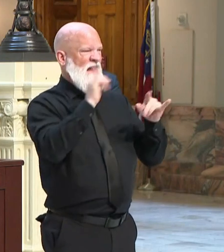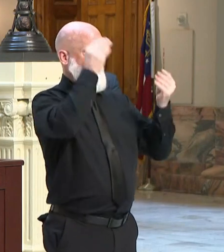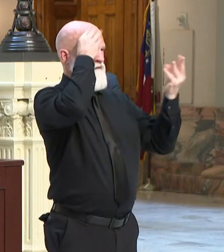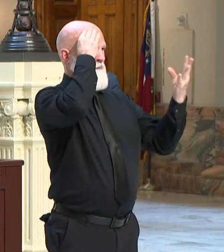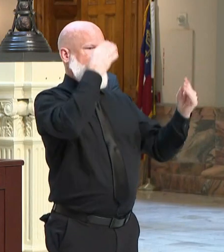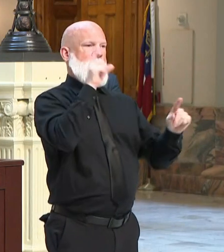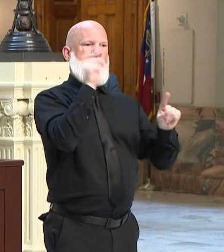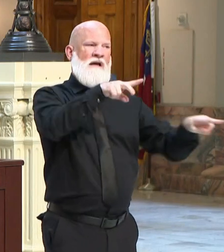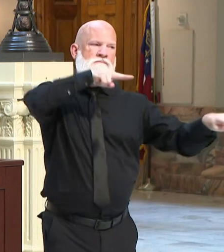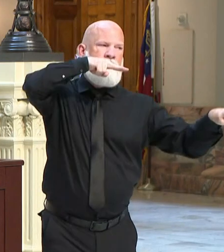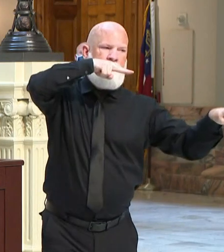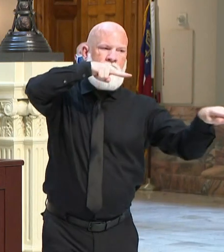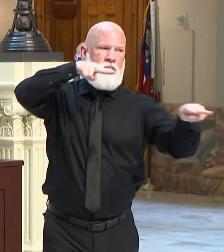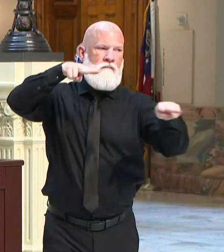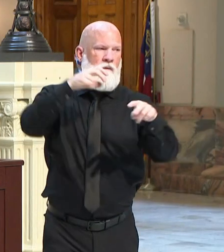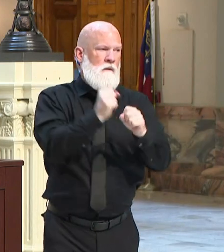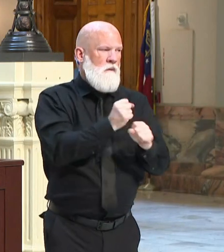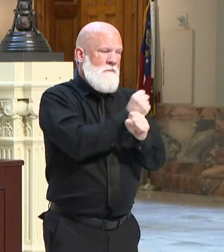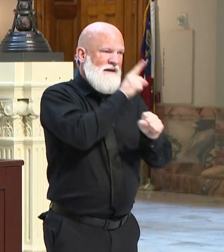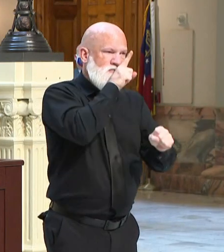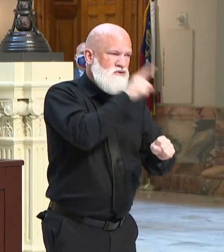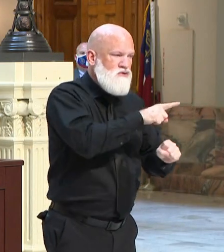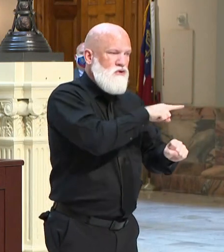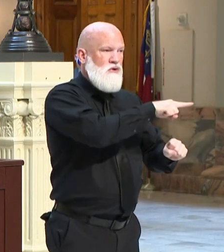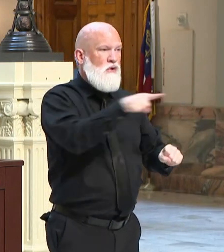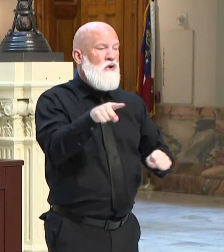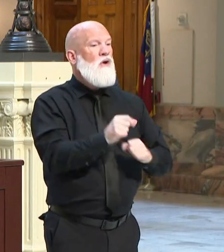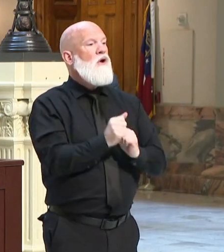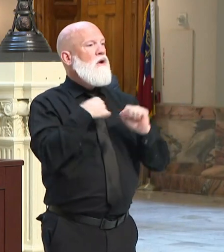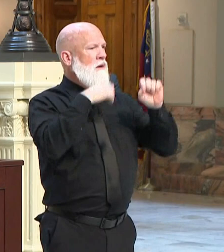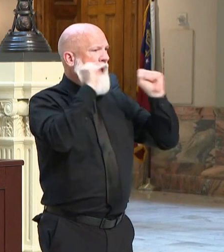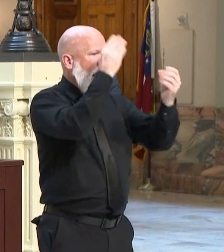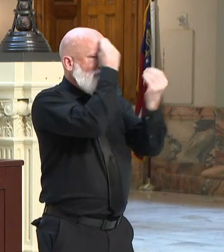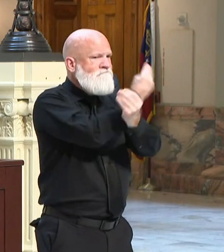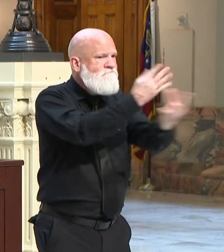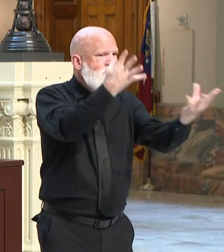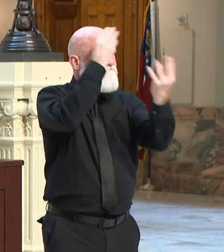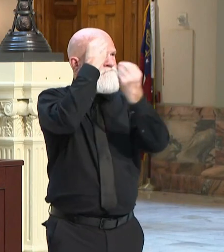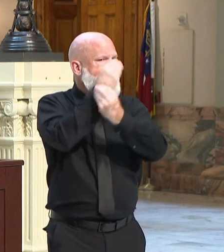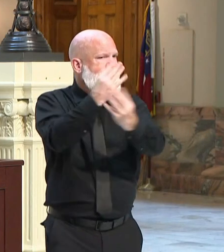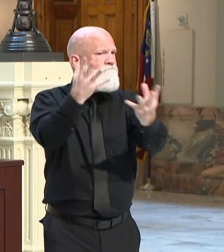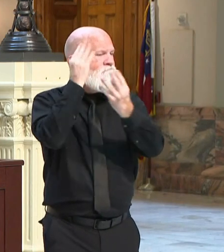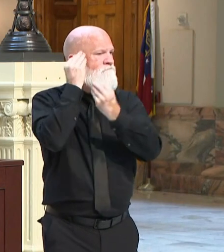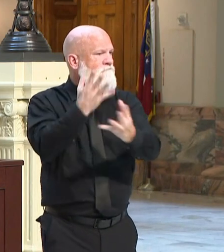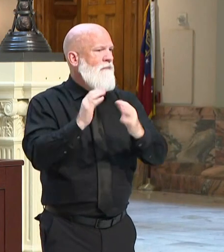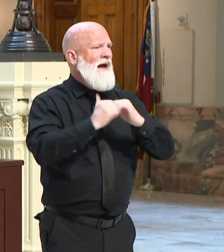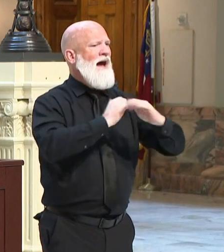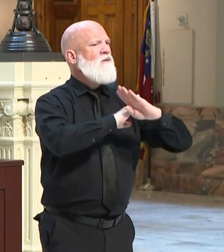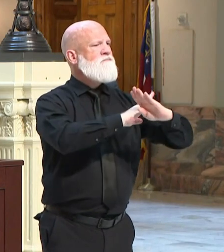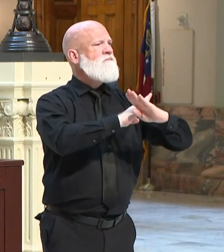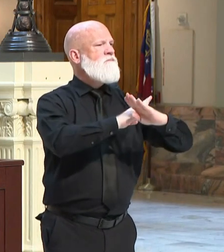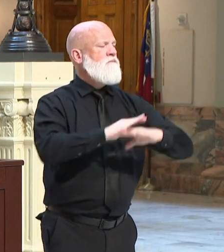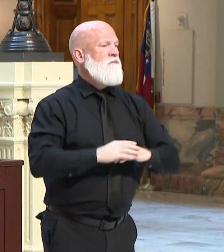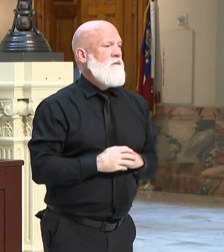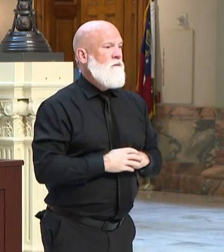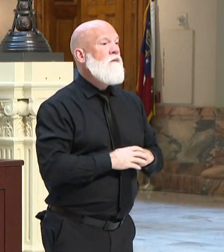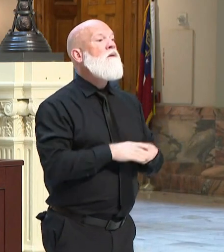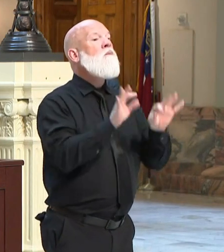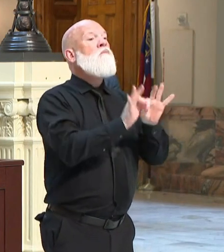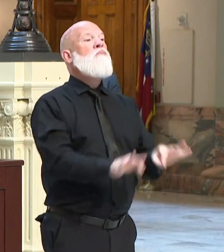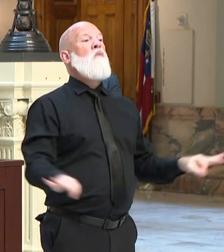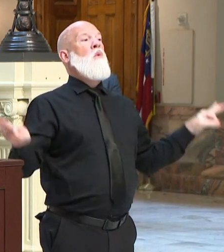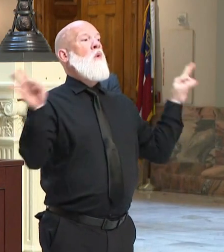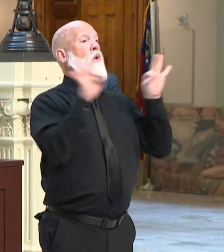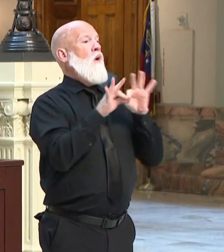will continue to report on this as we move forward. This only, again, reinforces the fact that it's incredibly essential